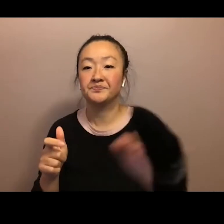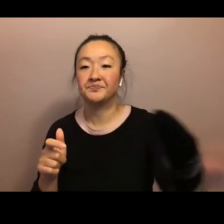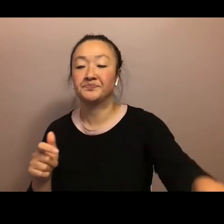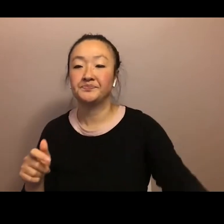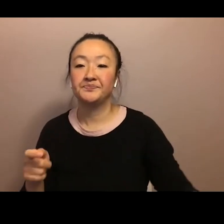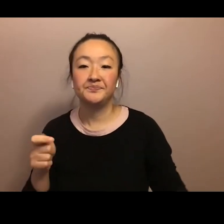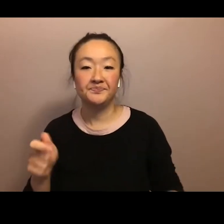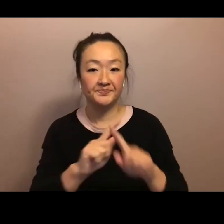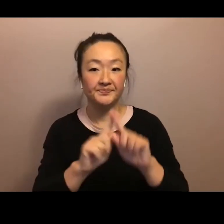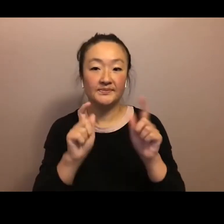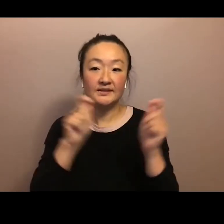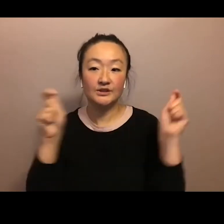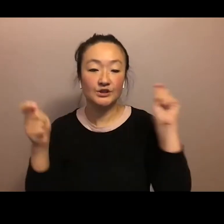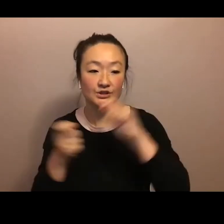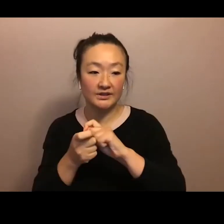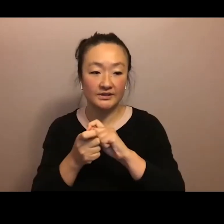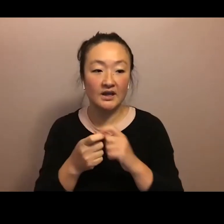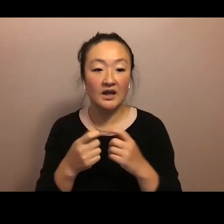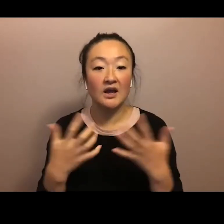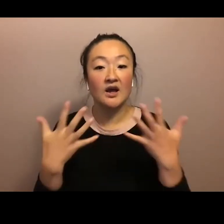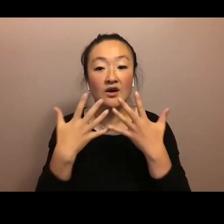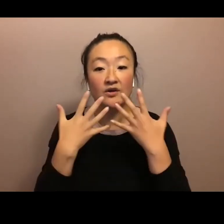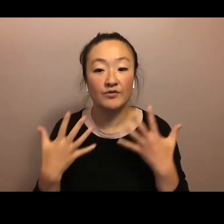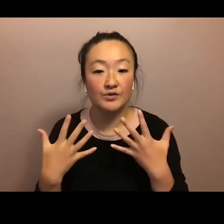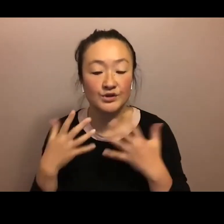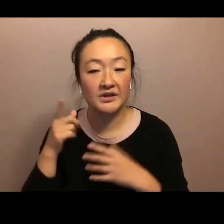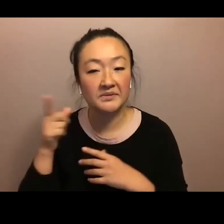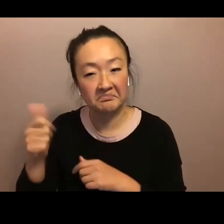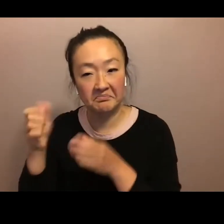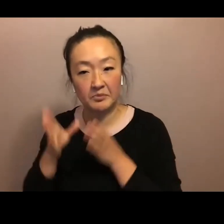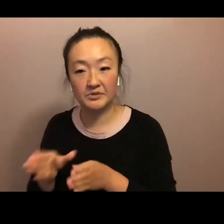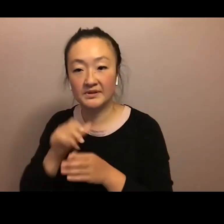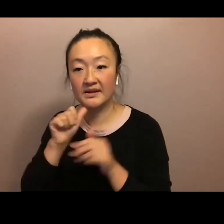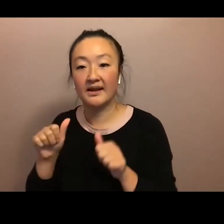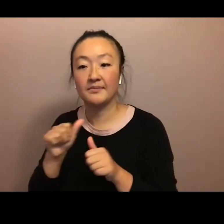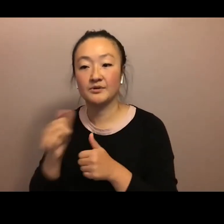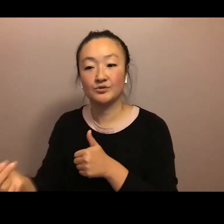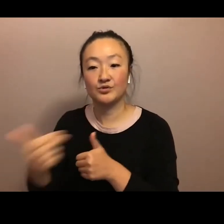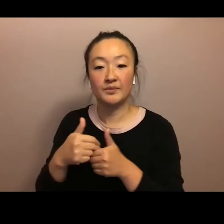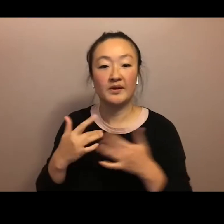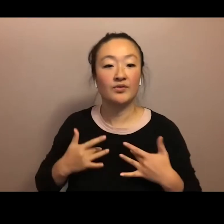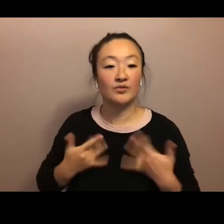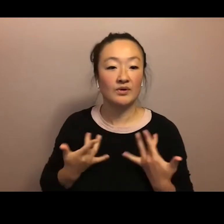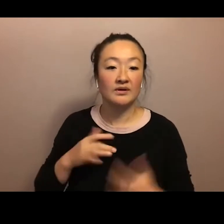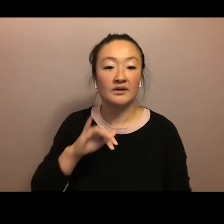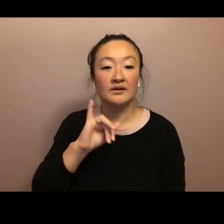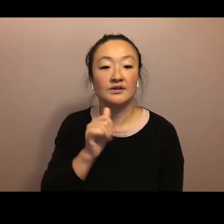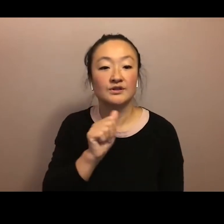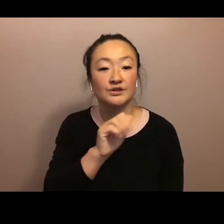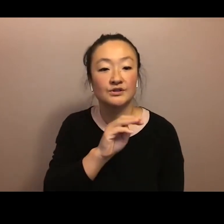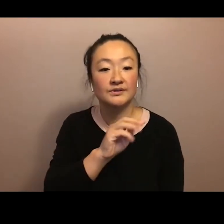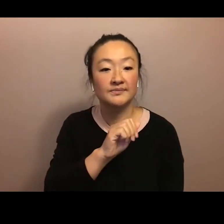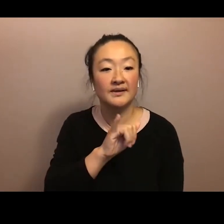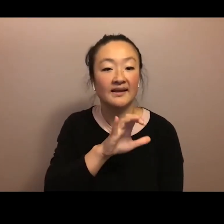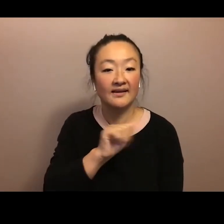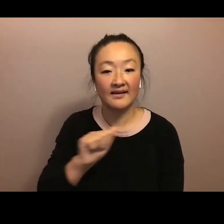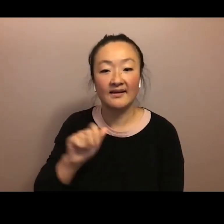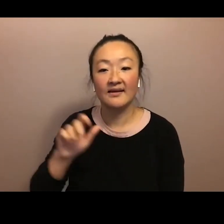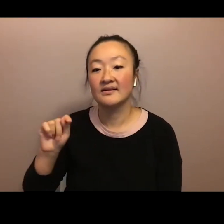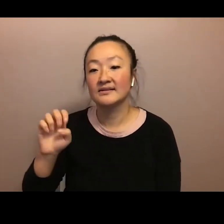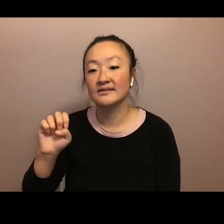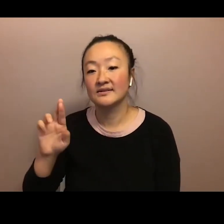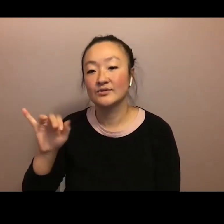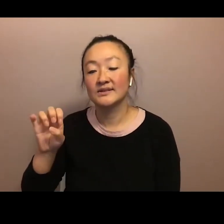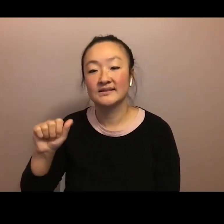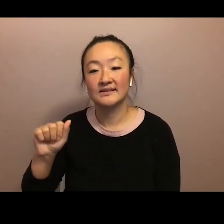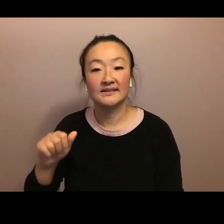Noe Noe Silva is not able to join us, but we are thrilled to have Jamaica and Teresa here with us to celebrate Jamaica's